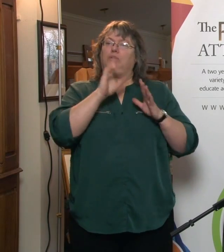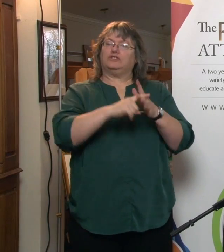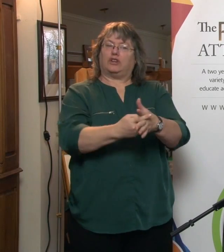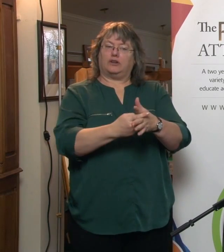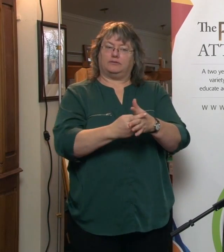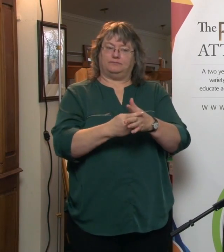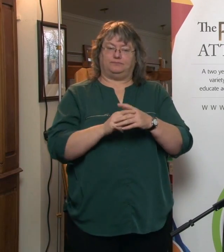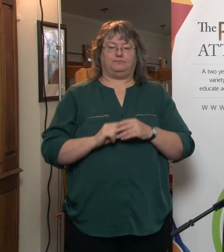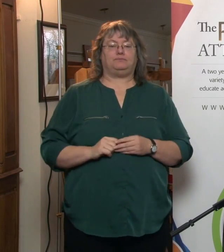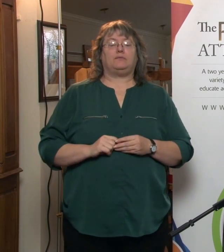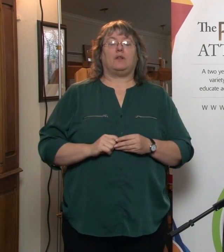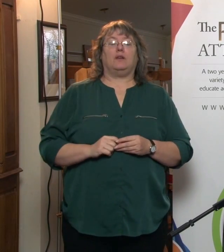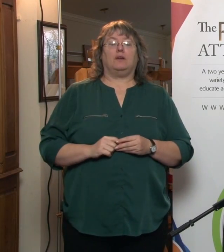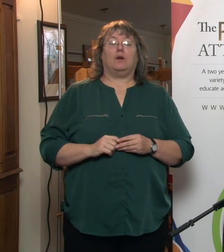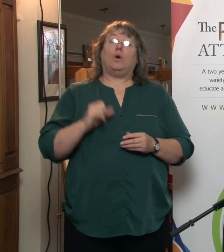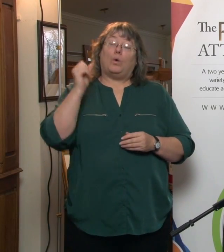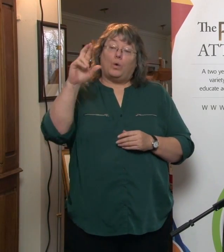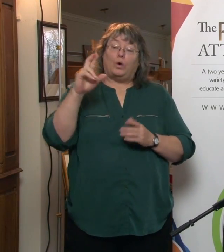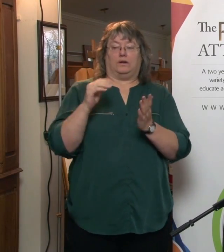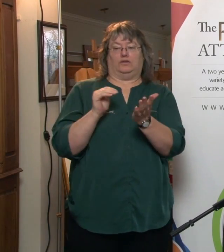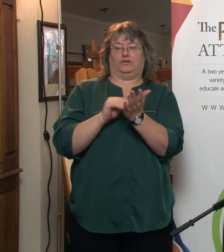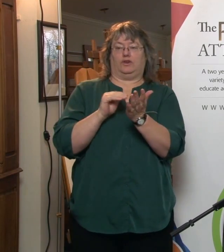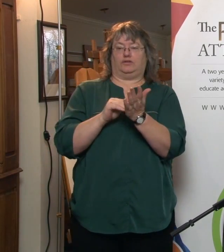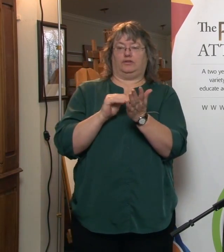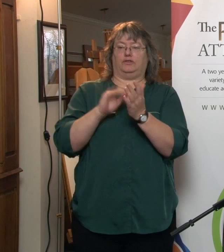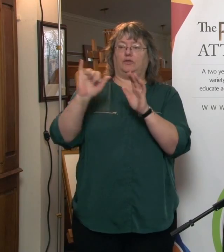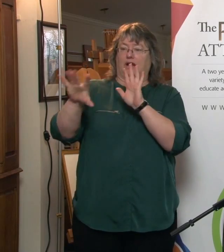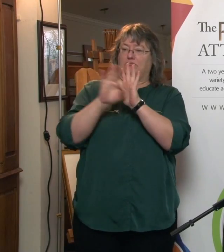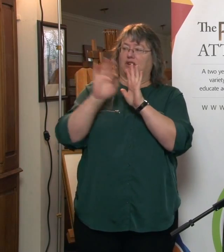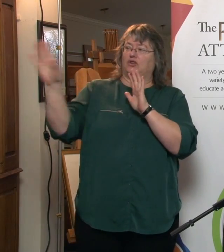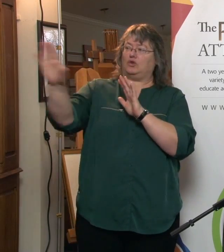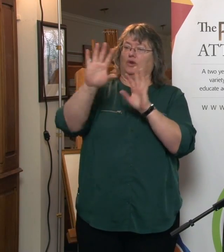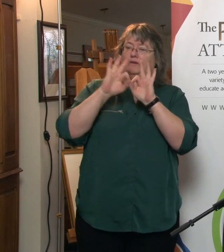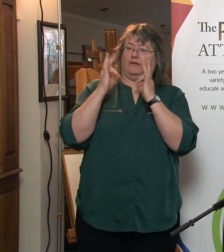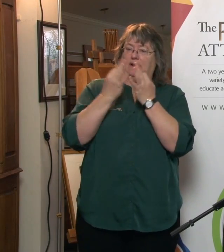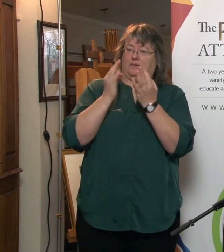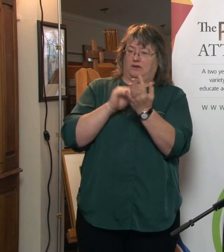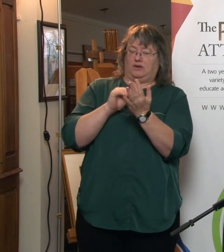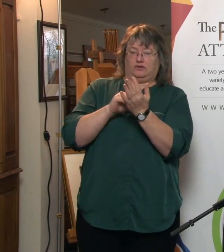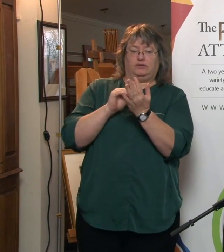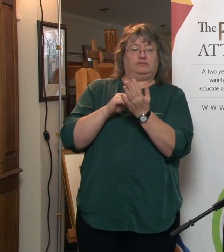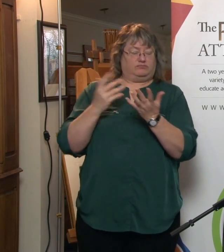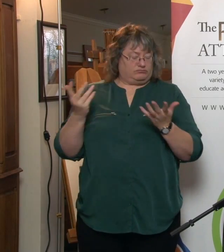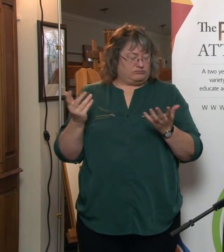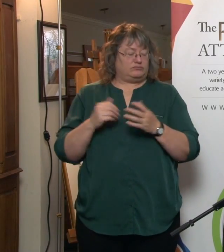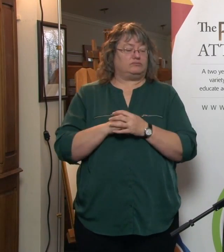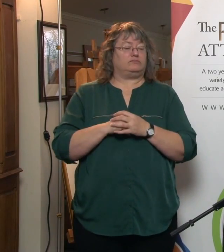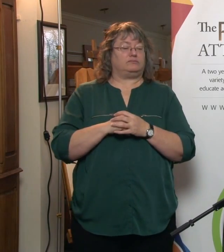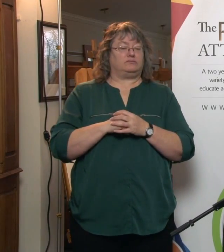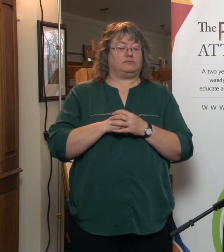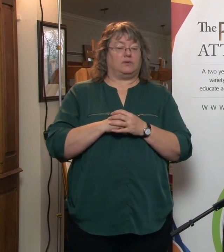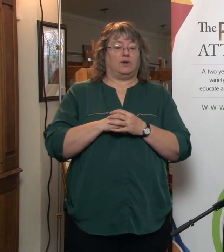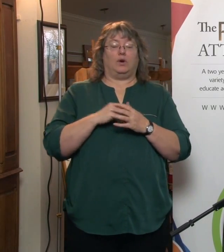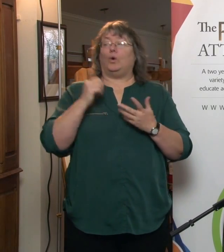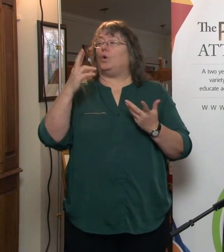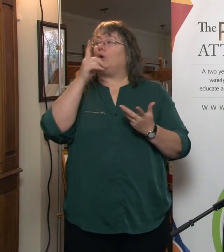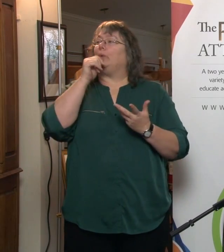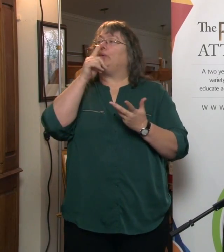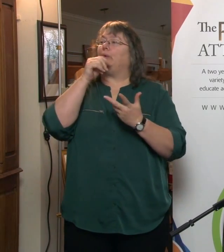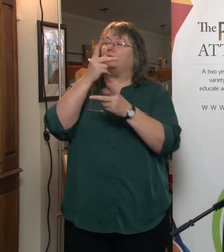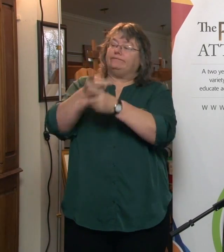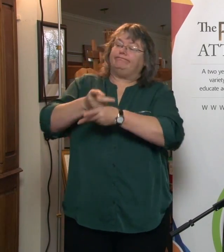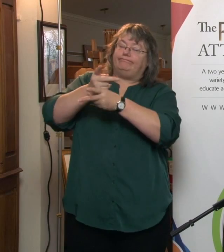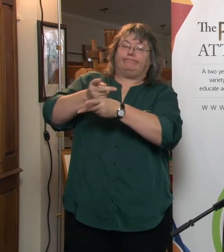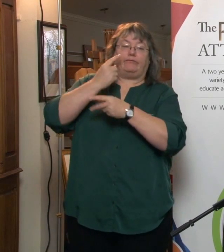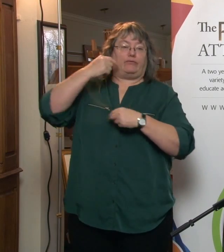next one is usually one or more physicians. You could specify your current family physician, or you might say whatever physician's care you are under